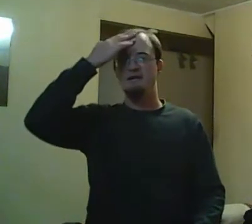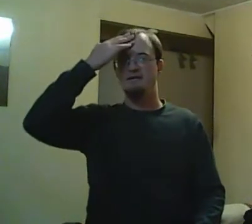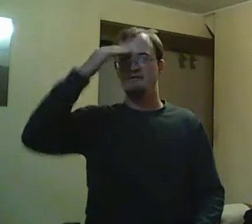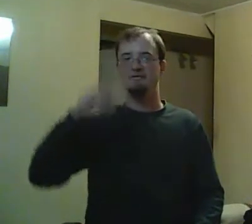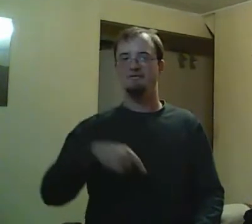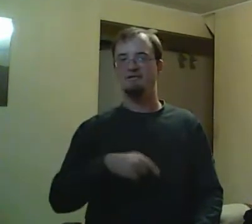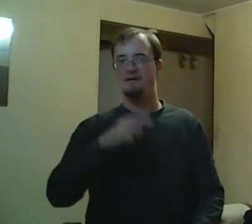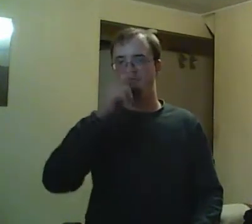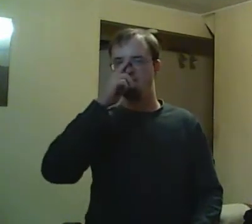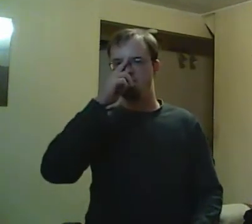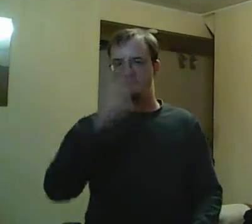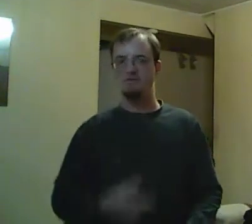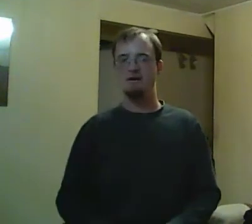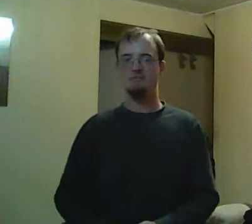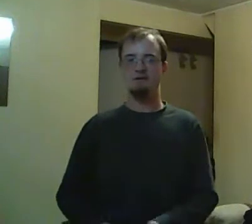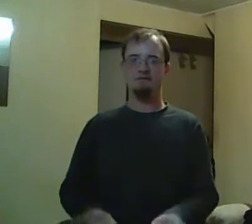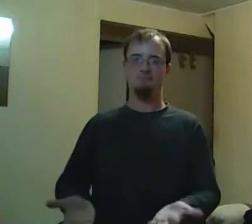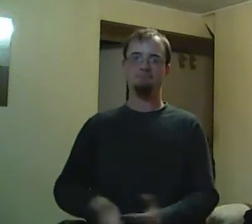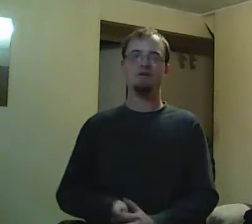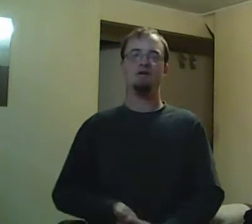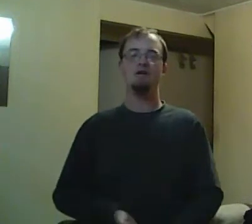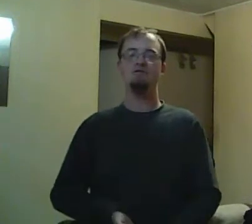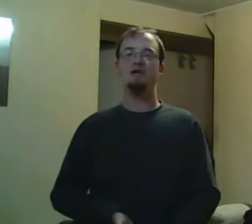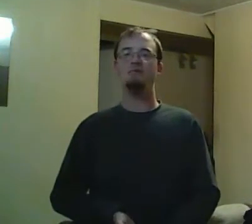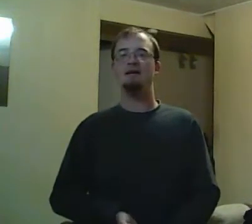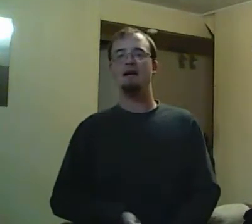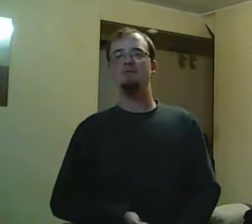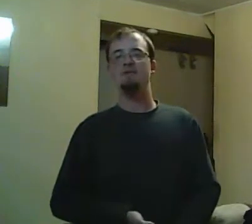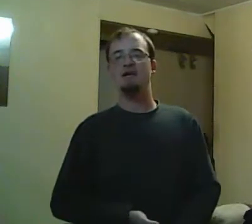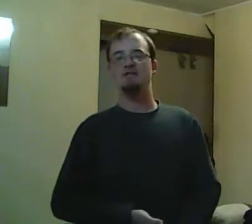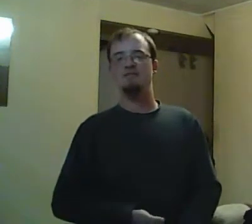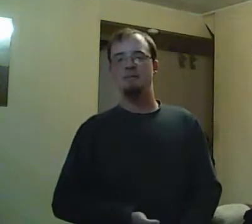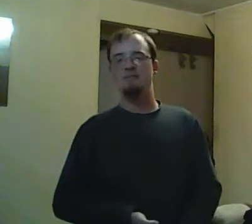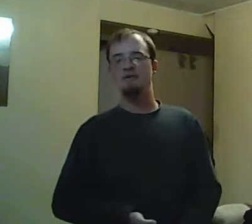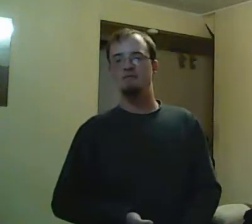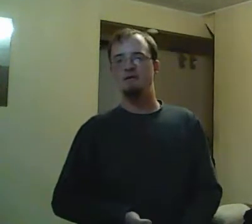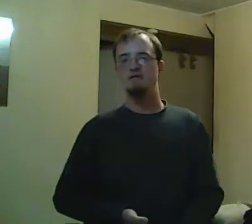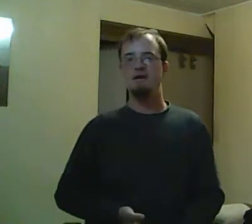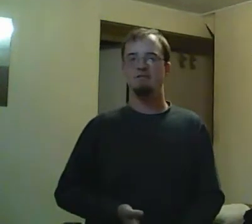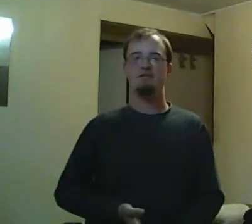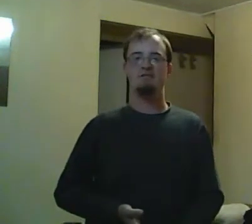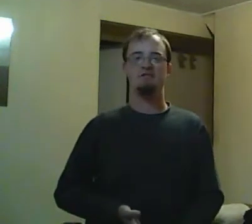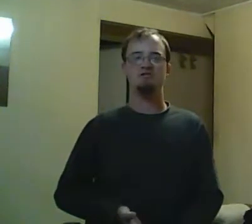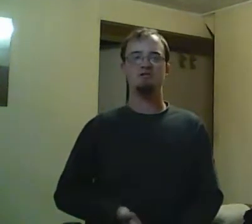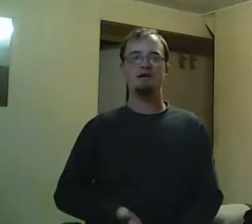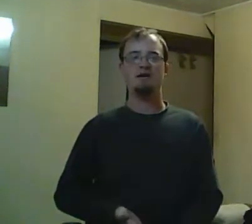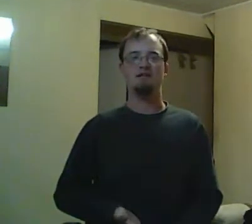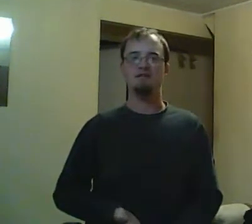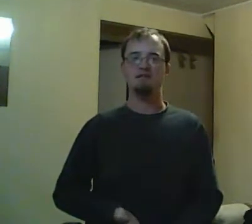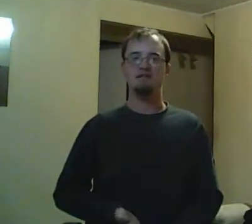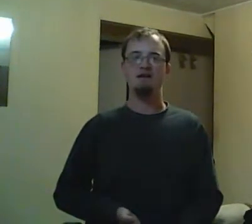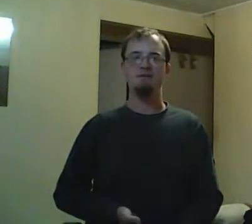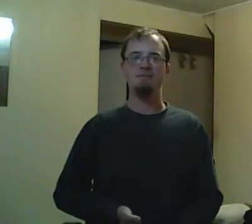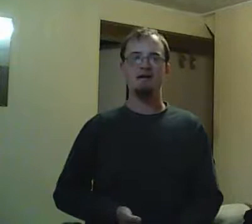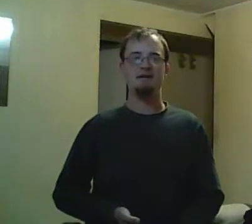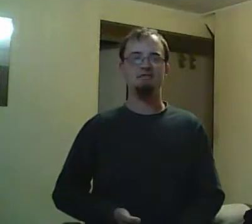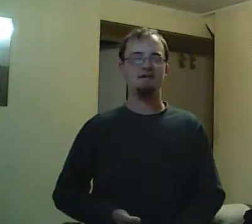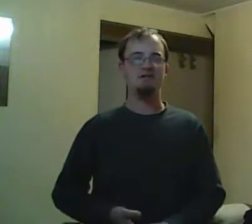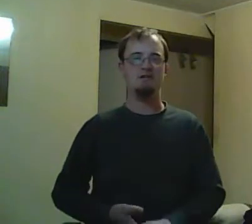You can probably guess how serious I am by just wearing a normal black attire and all that. And yes, this is my real